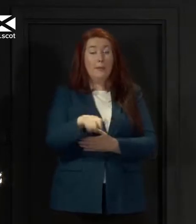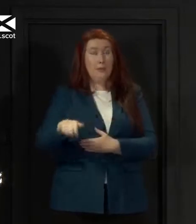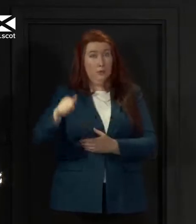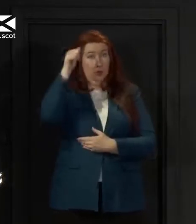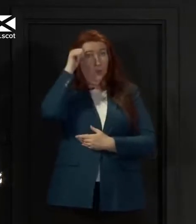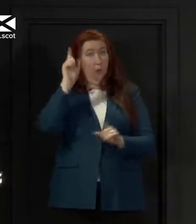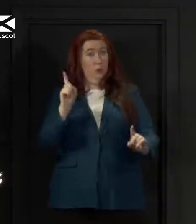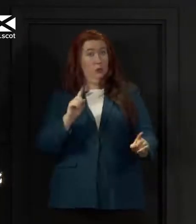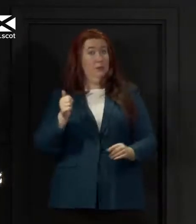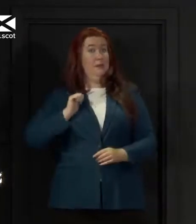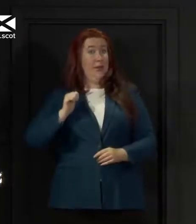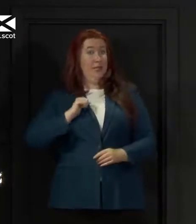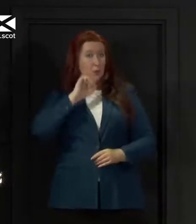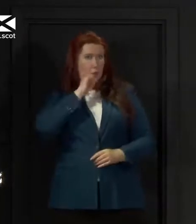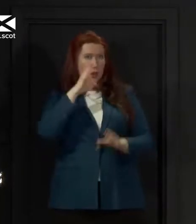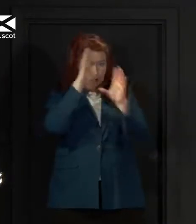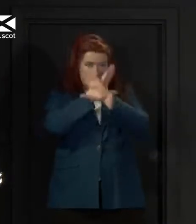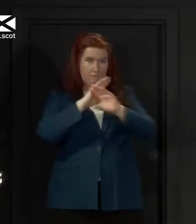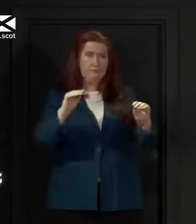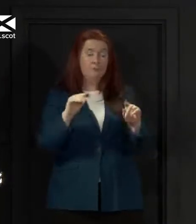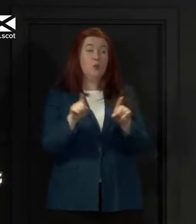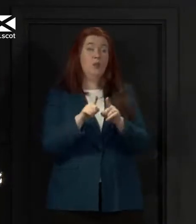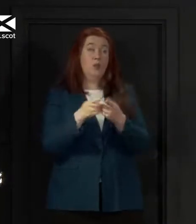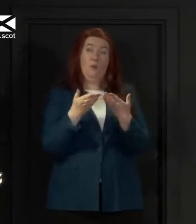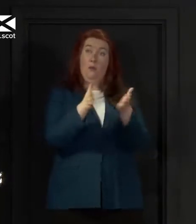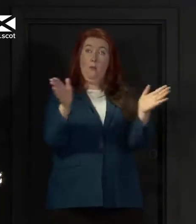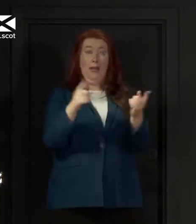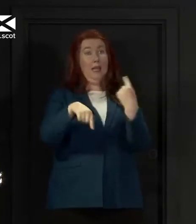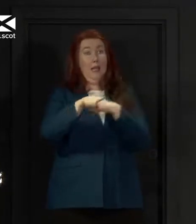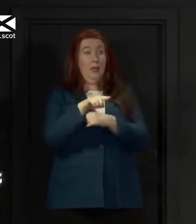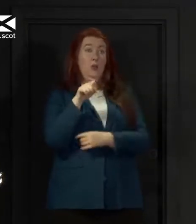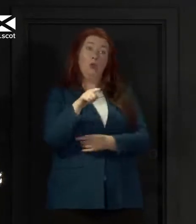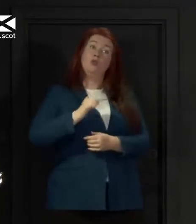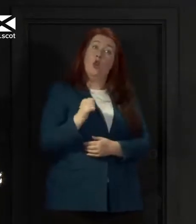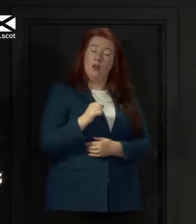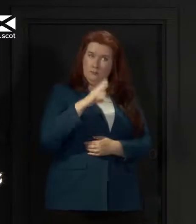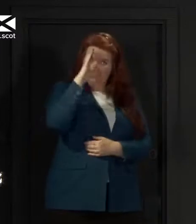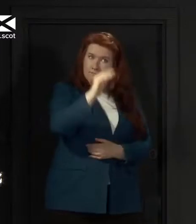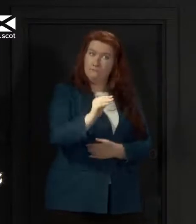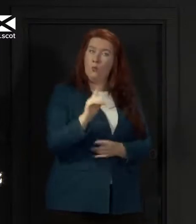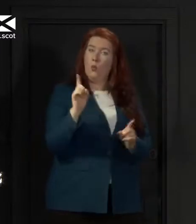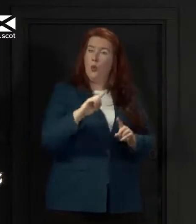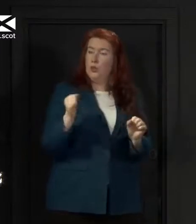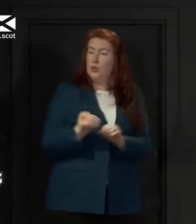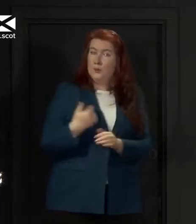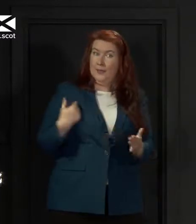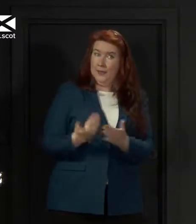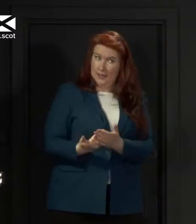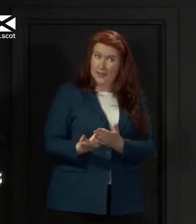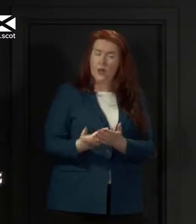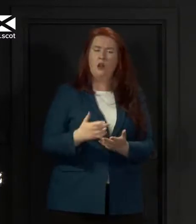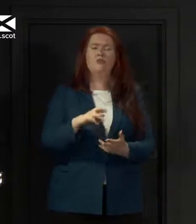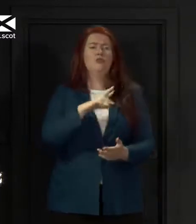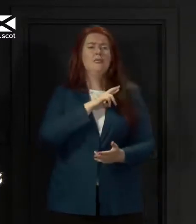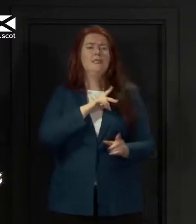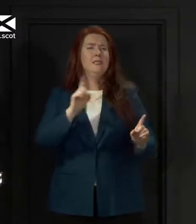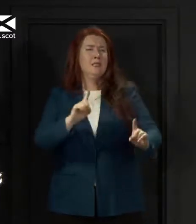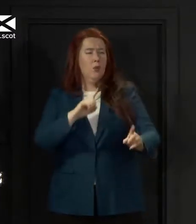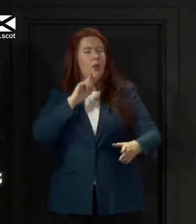what to expect and that you, the wider public in Scotland, know what we are doing and the reasons for it.